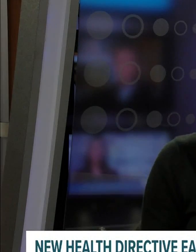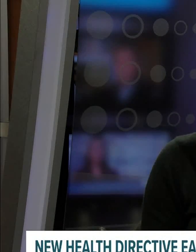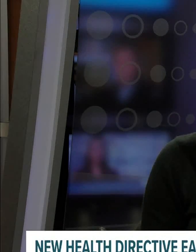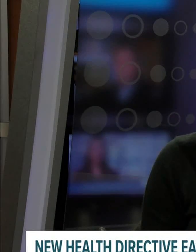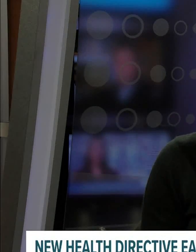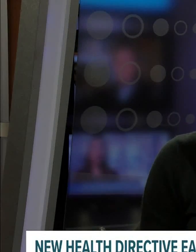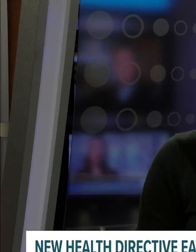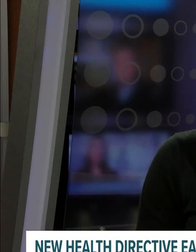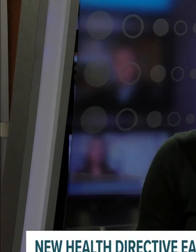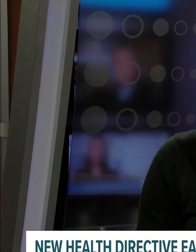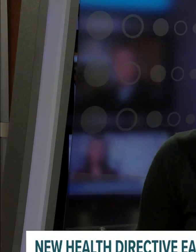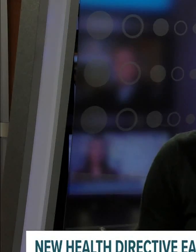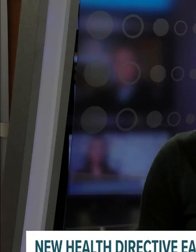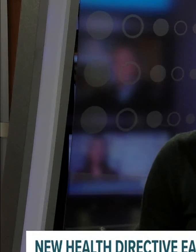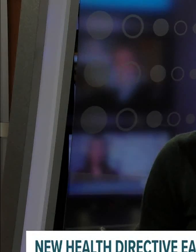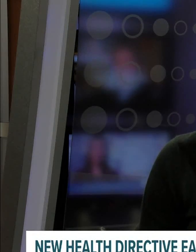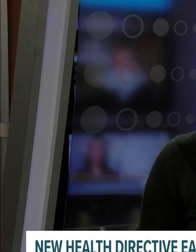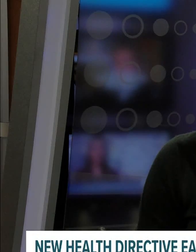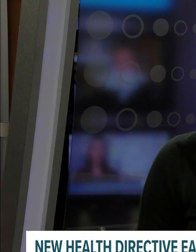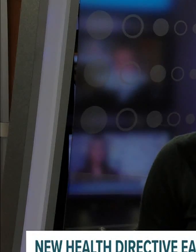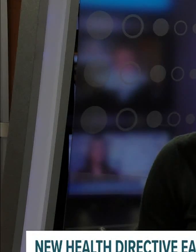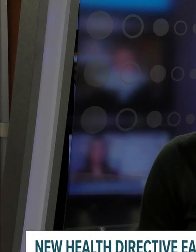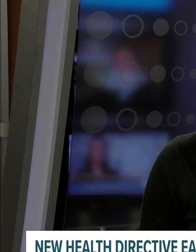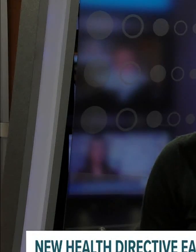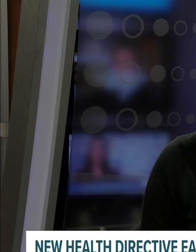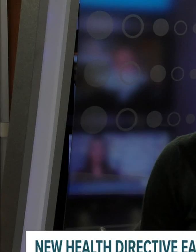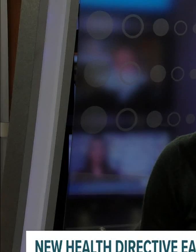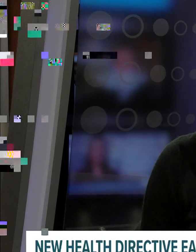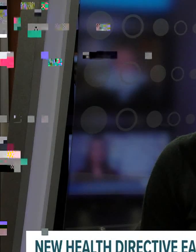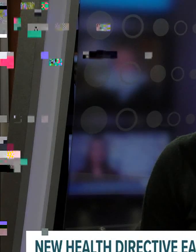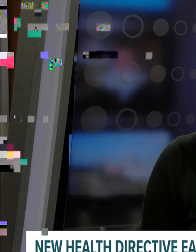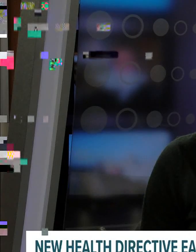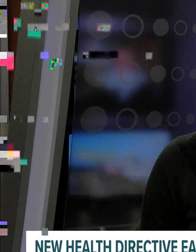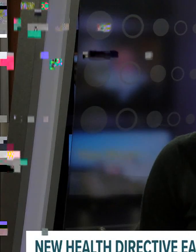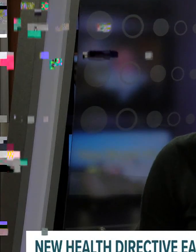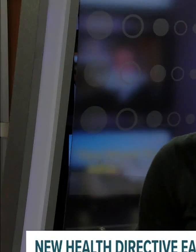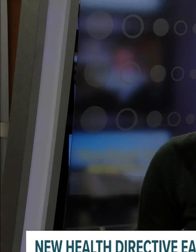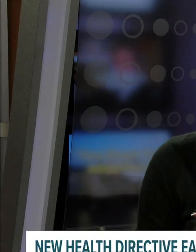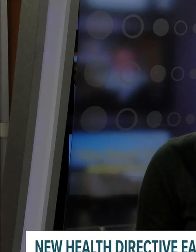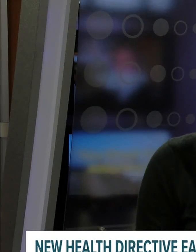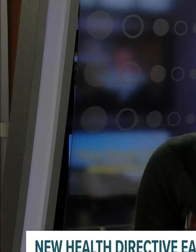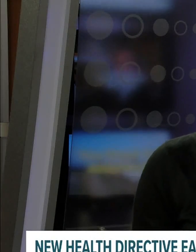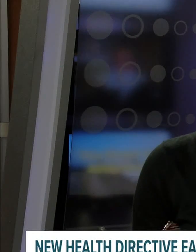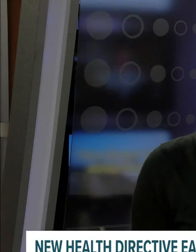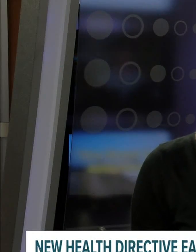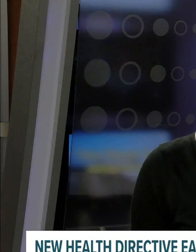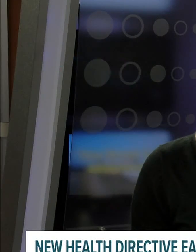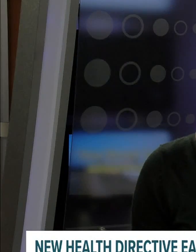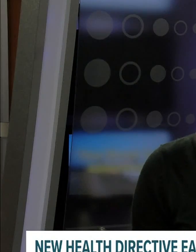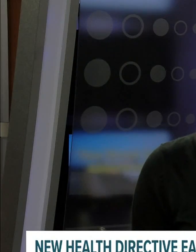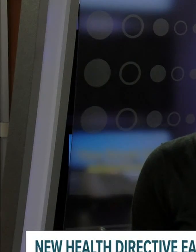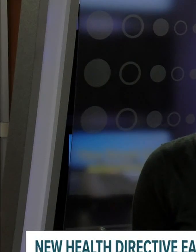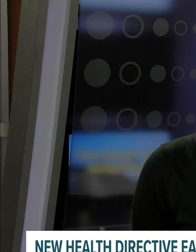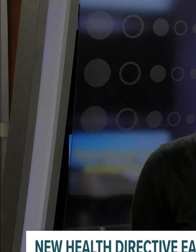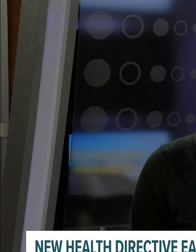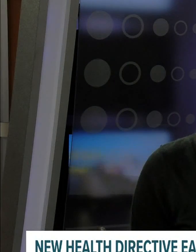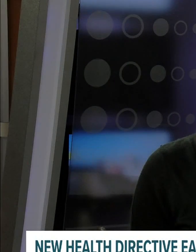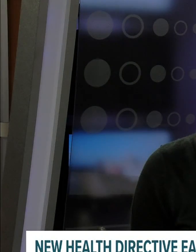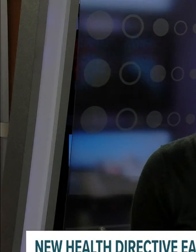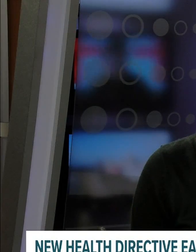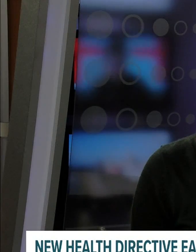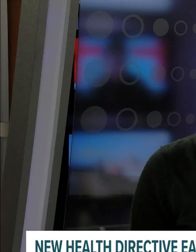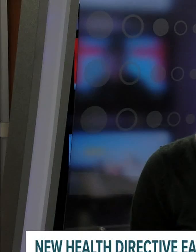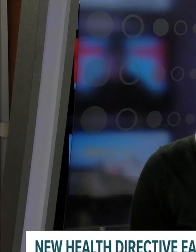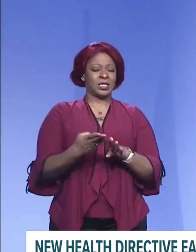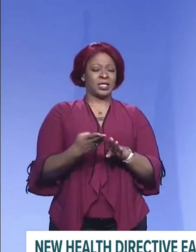this new health directive will ease certain restrictions. Local 24 news reporter Brad Broders explains what guideline change we can all